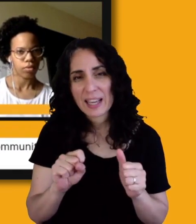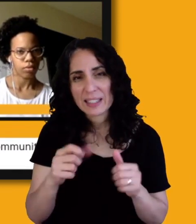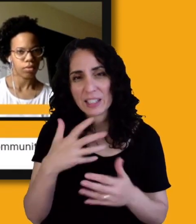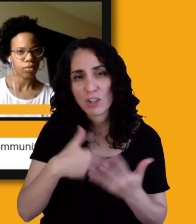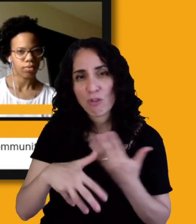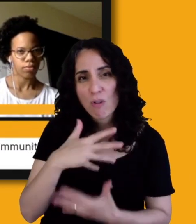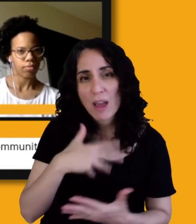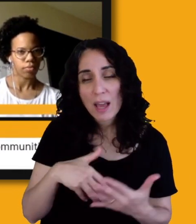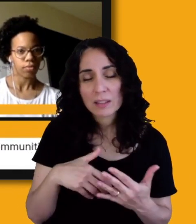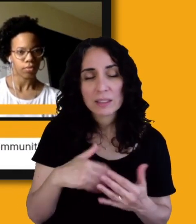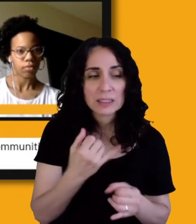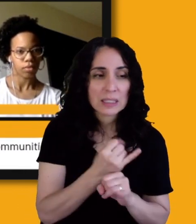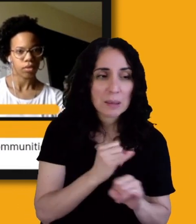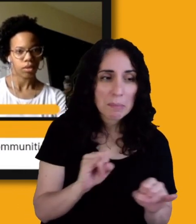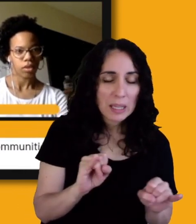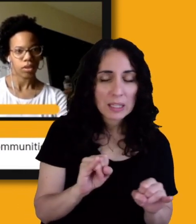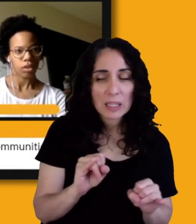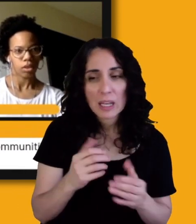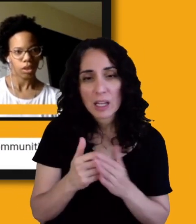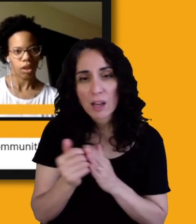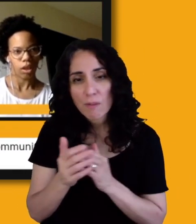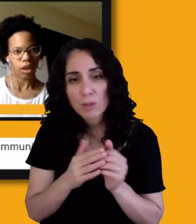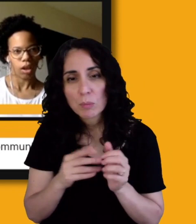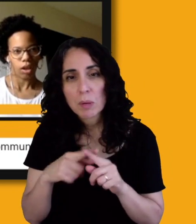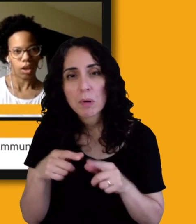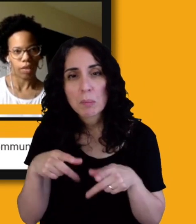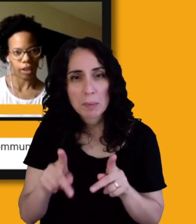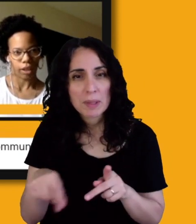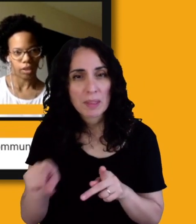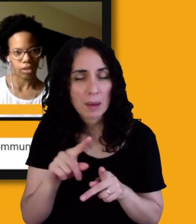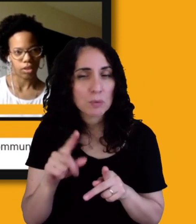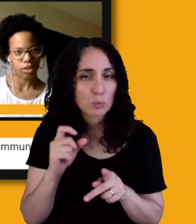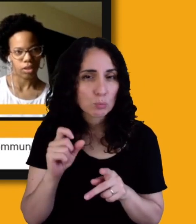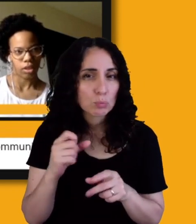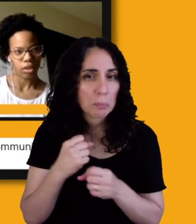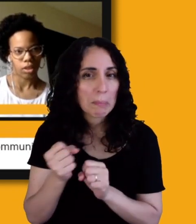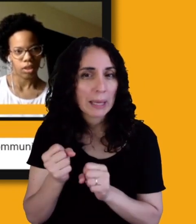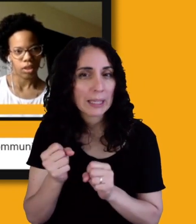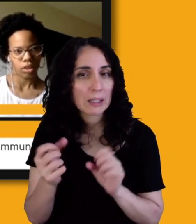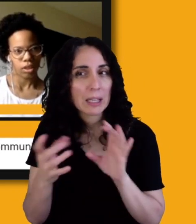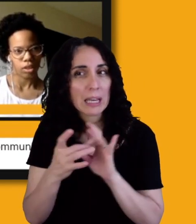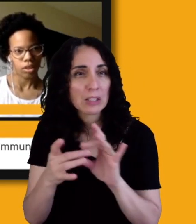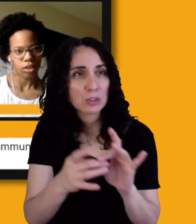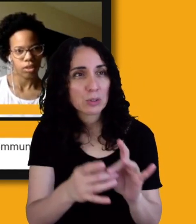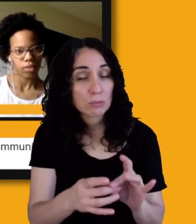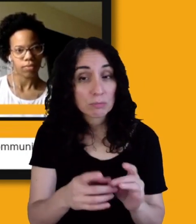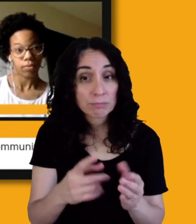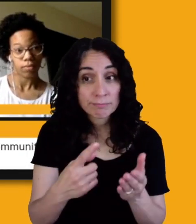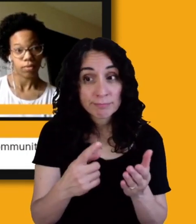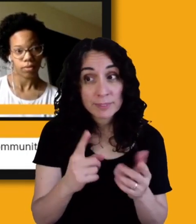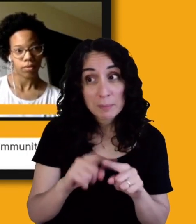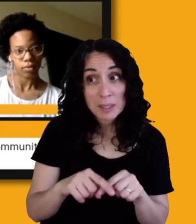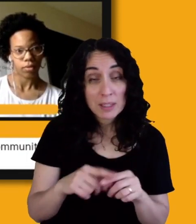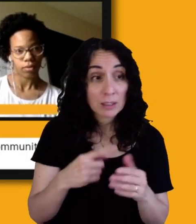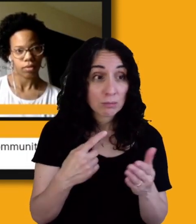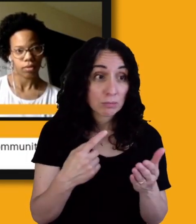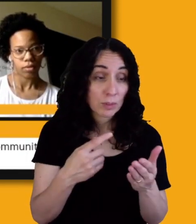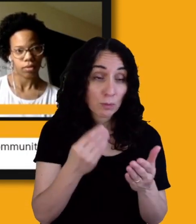begins to allow them to make, make connections. It just depends on, you know, are we talking about grocery stores? Are we talking about, I mean, in grocery stores, you could actually,